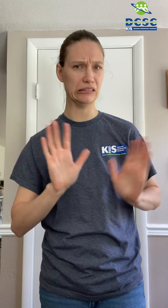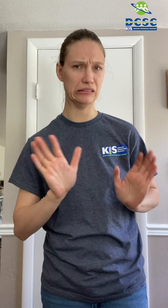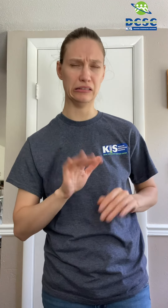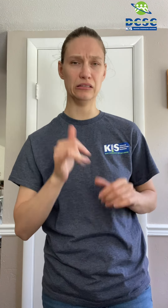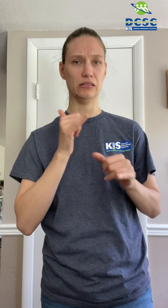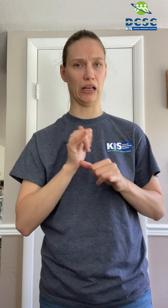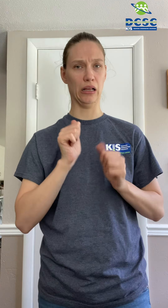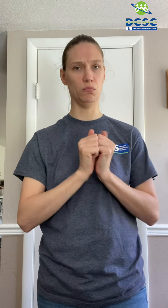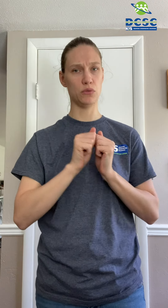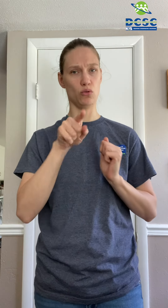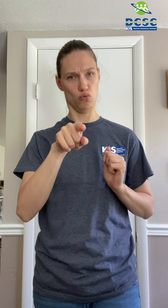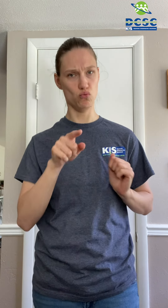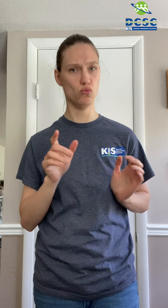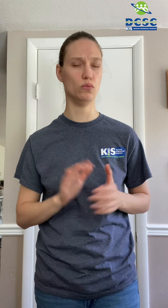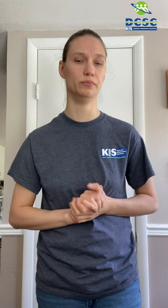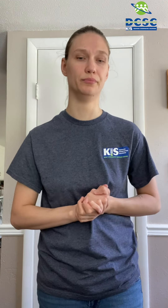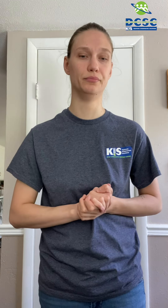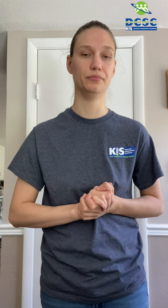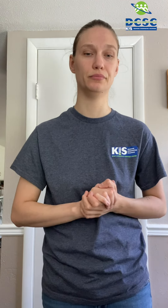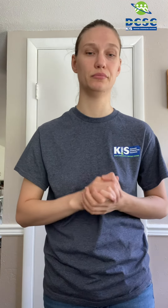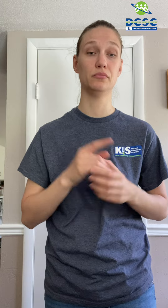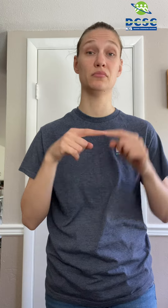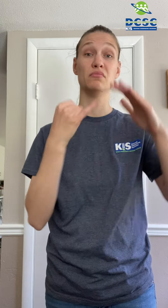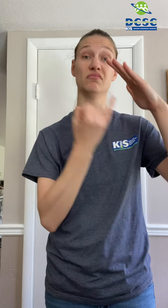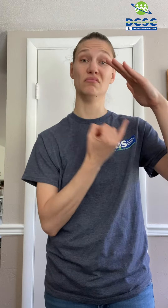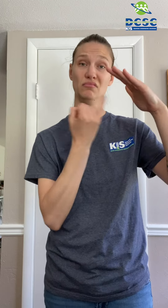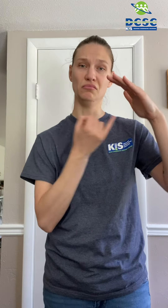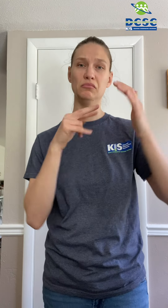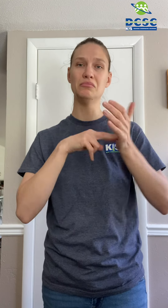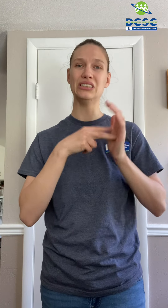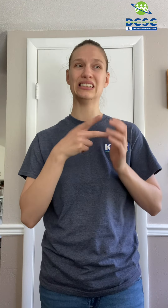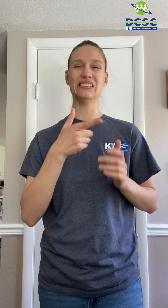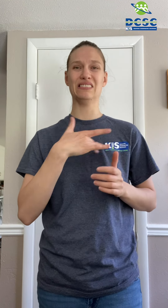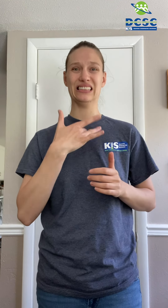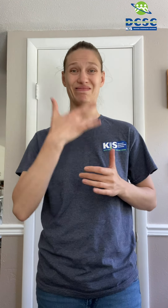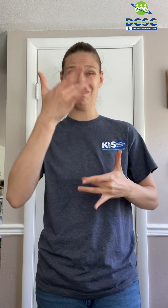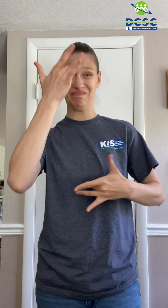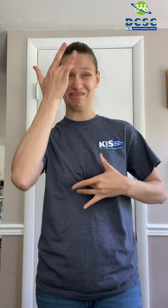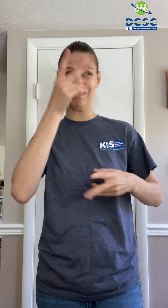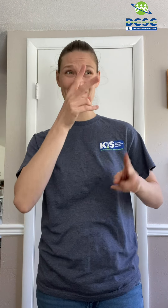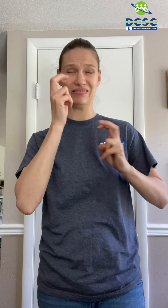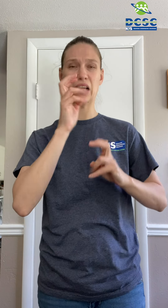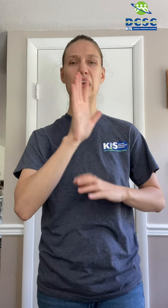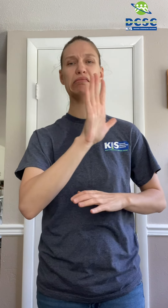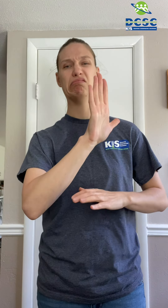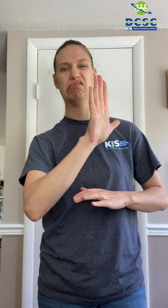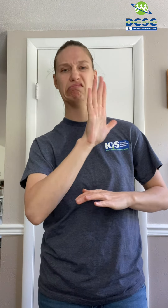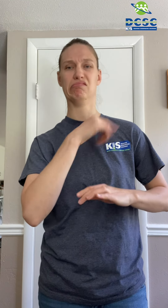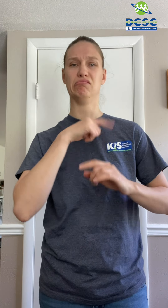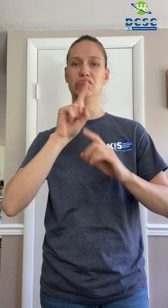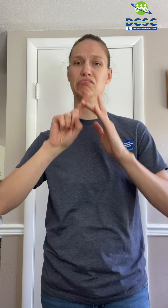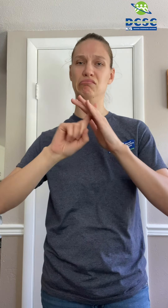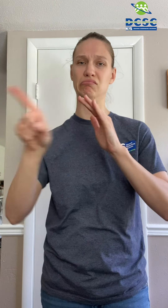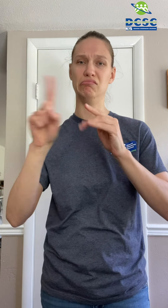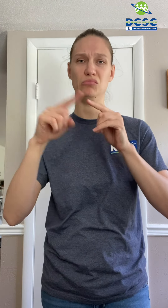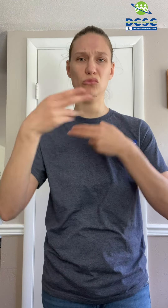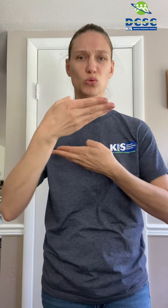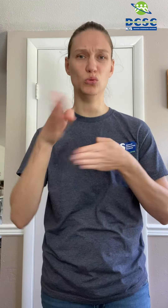Don't give it to other people, only stay with you. Number three is isolation. That means if you're not feeling